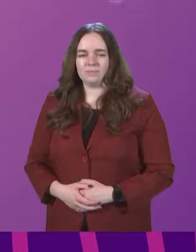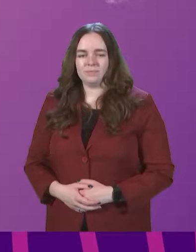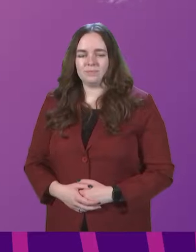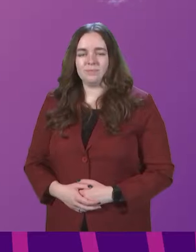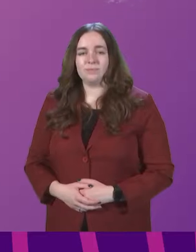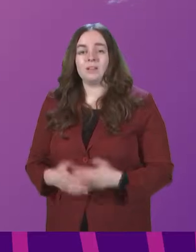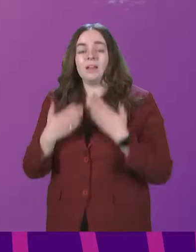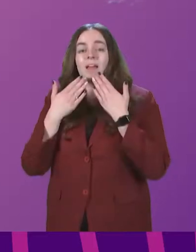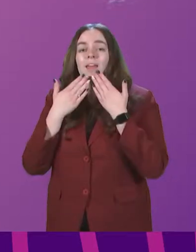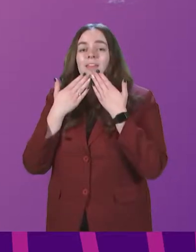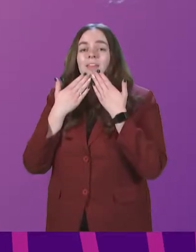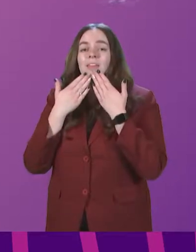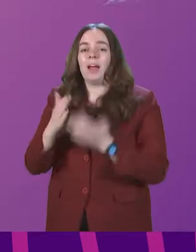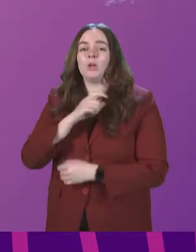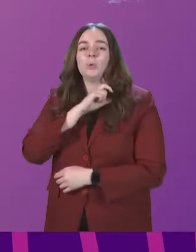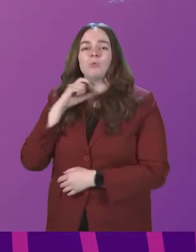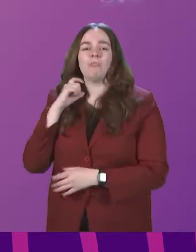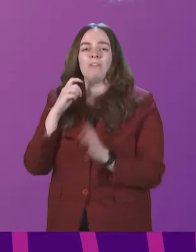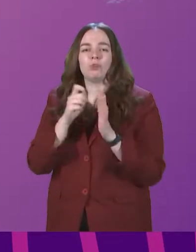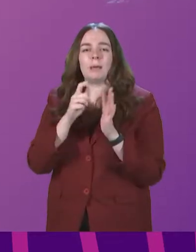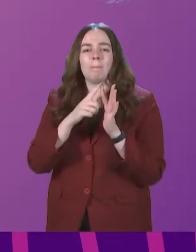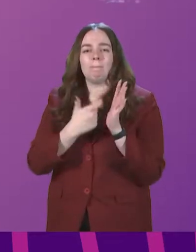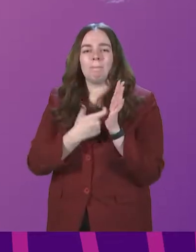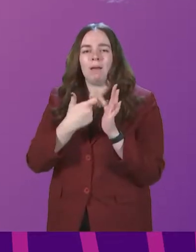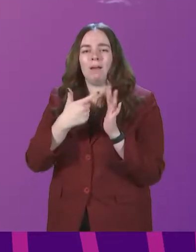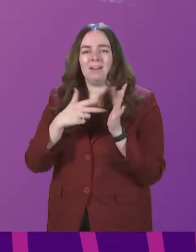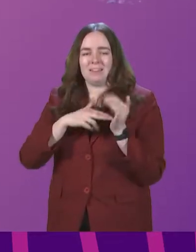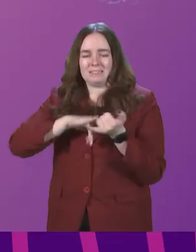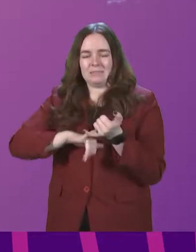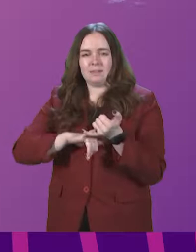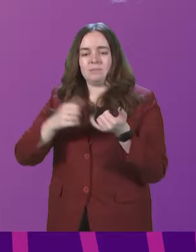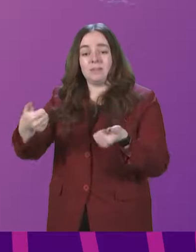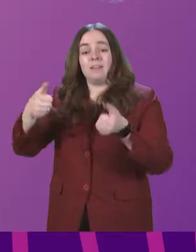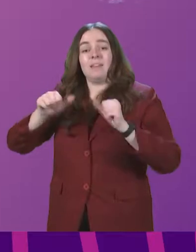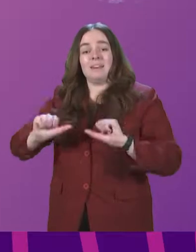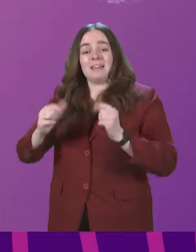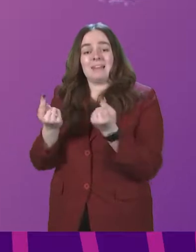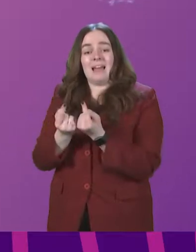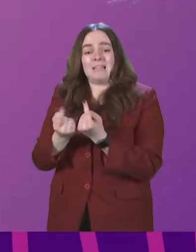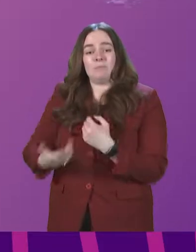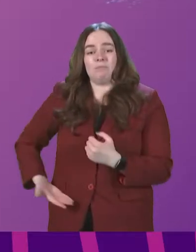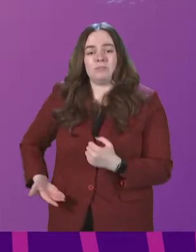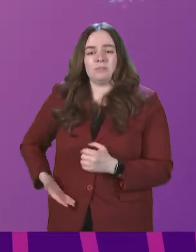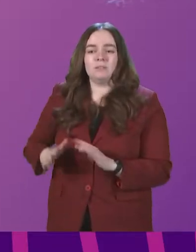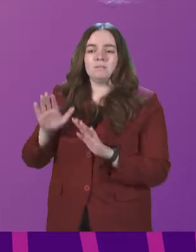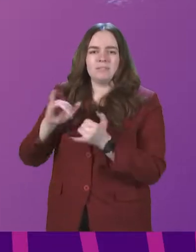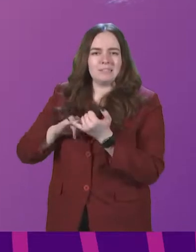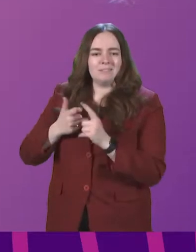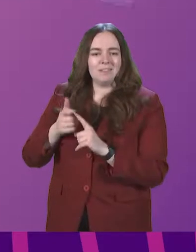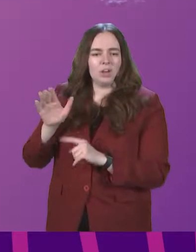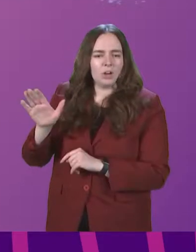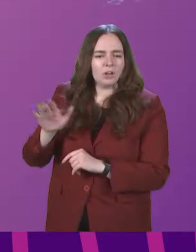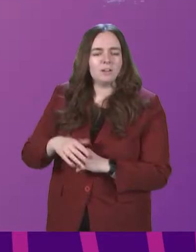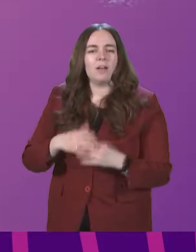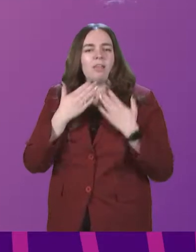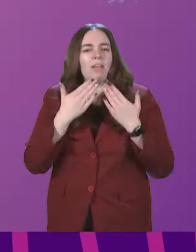Thank you, Reverend Perkins. The next item of business point of order, Stephen Kerr. Thank